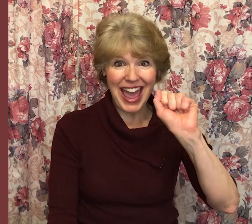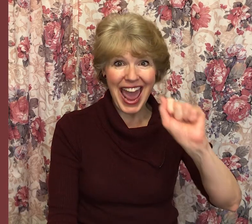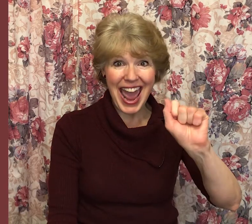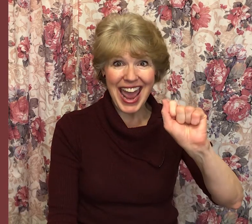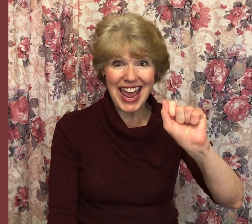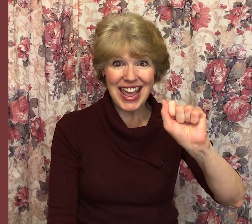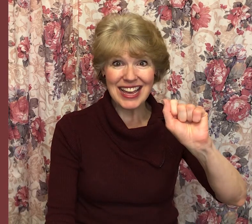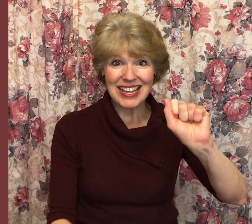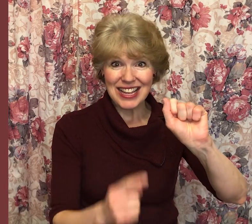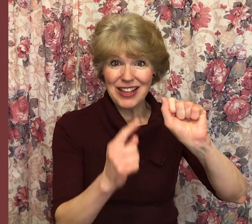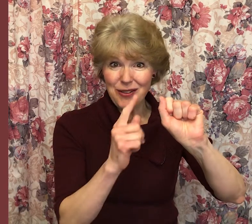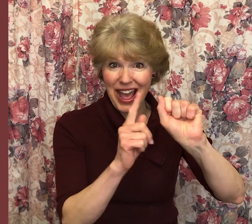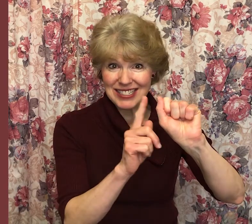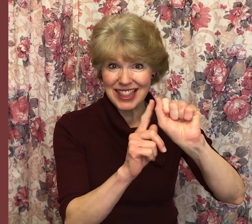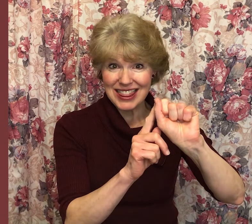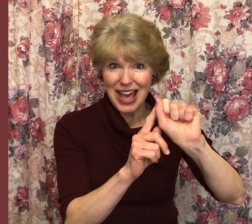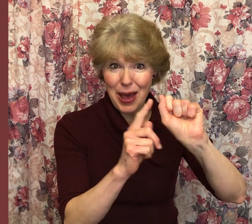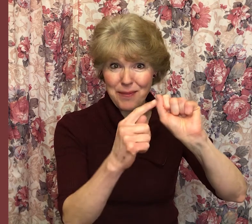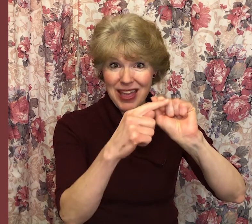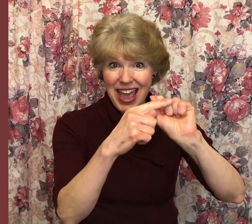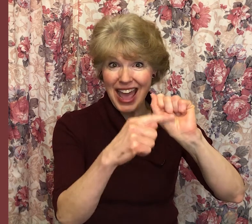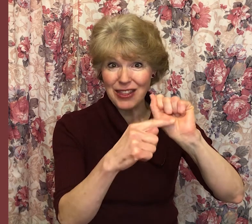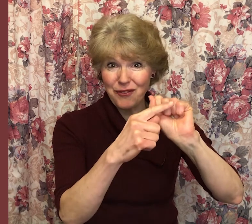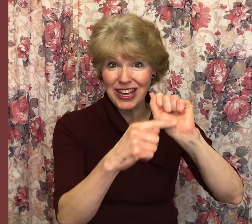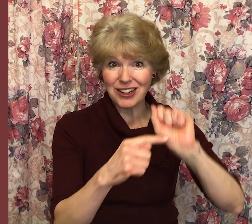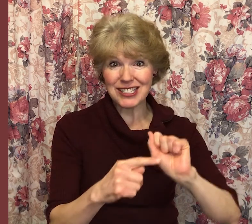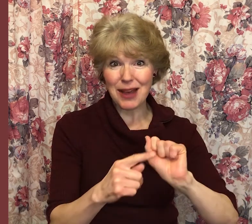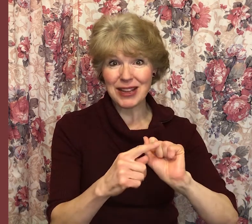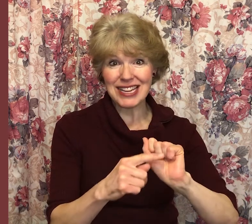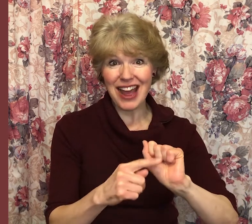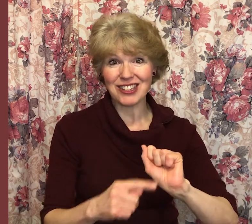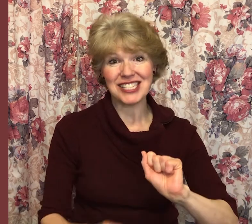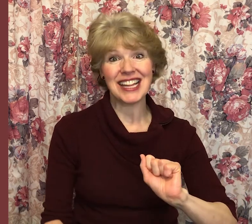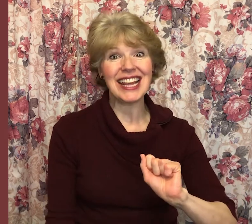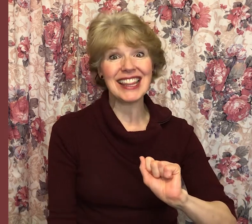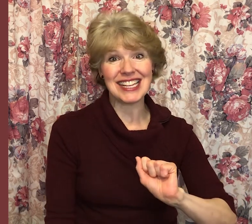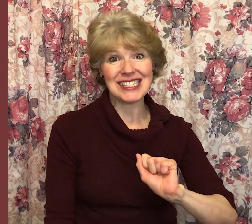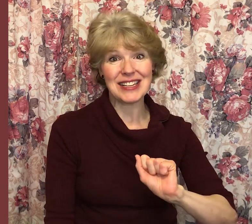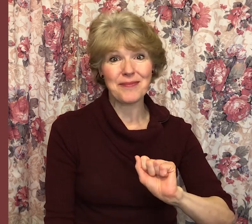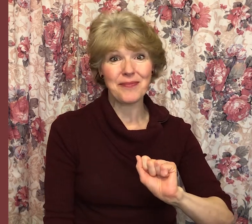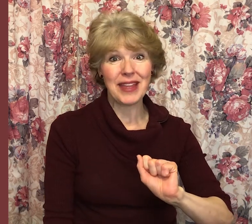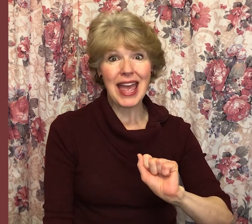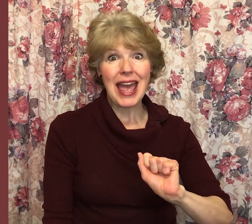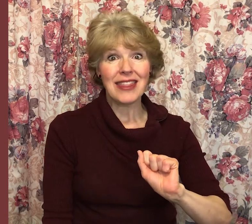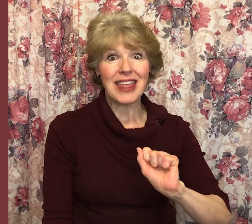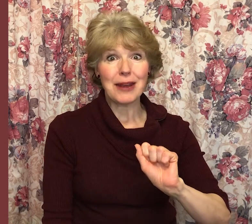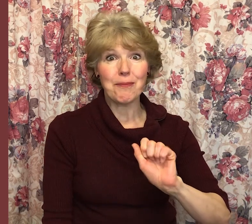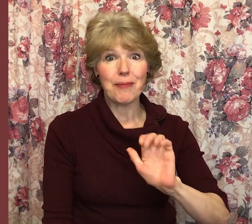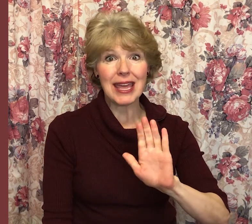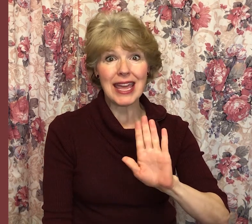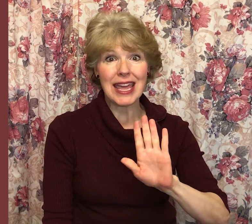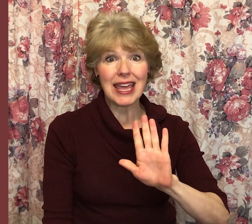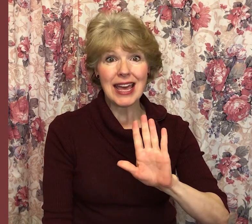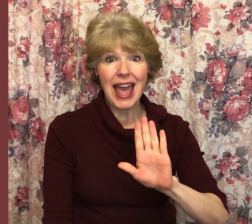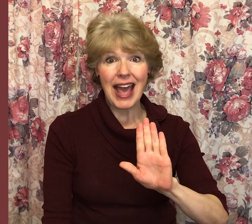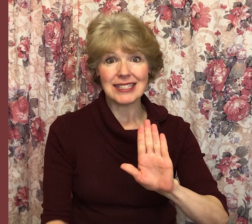A has the thumb and the fingers coming down just like this. Then B has